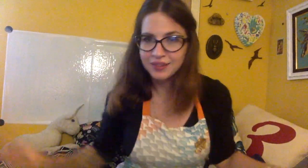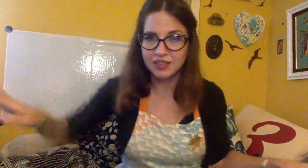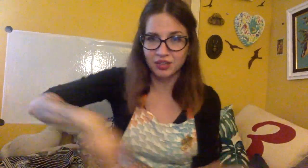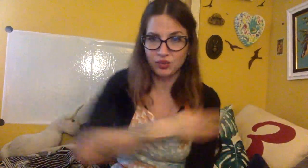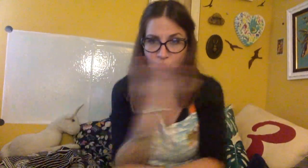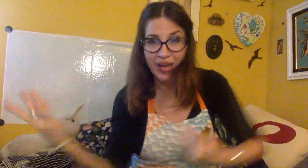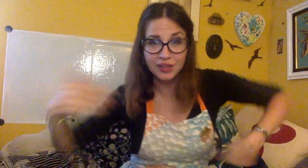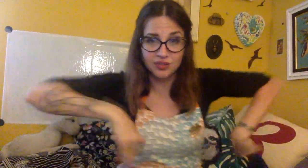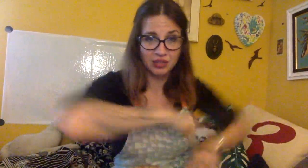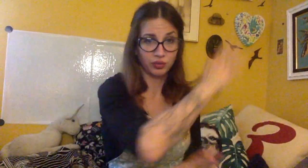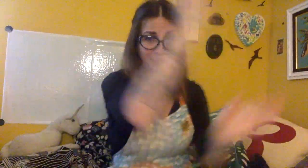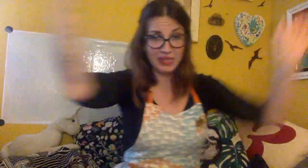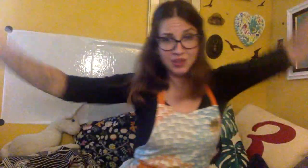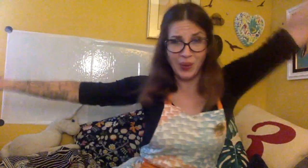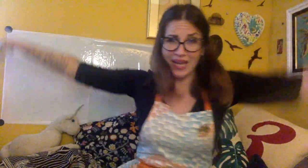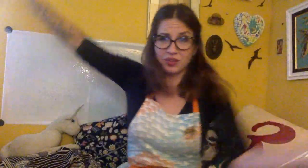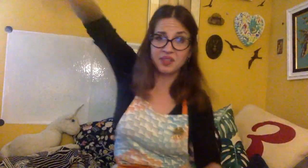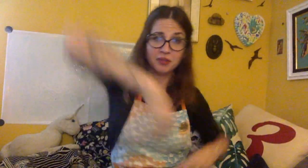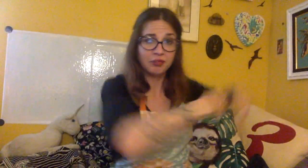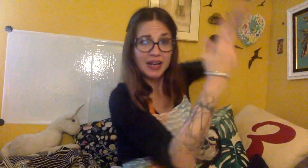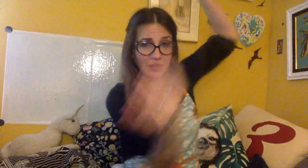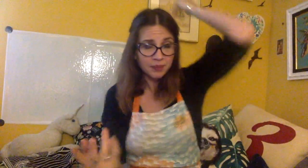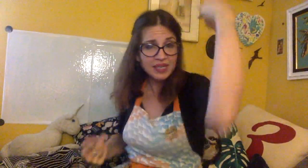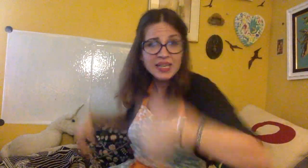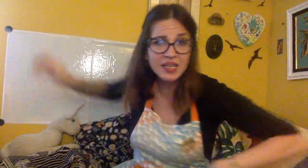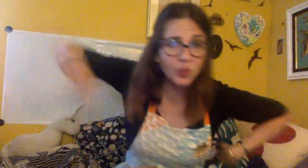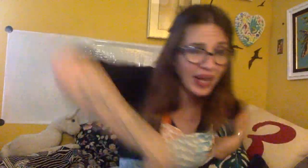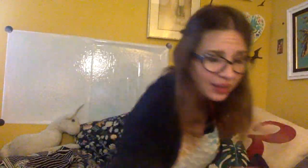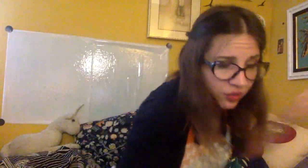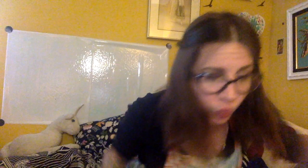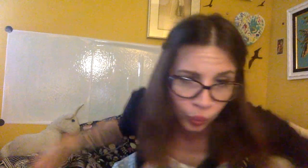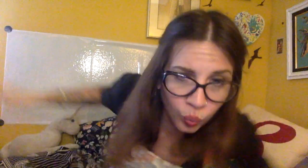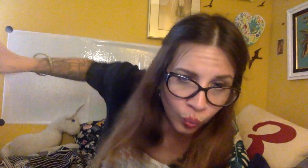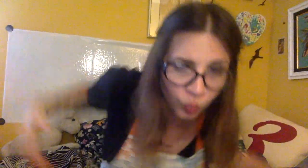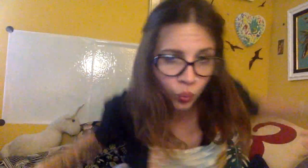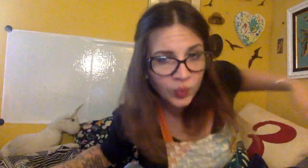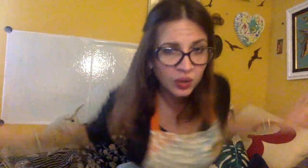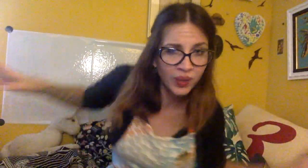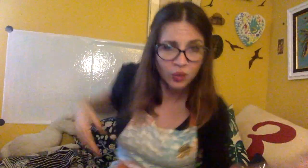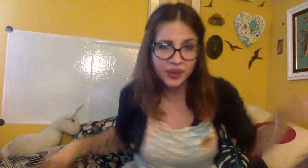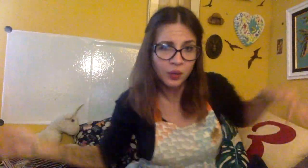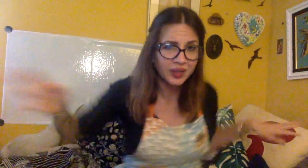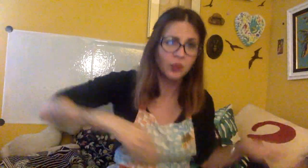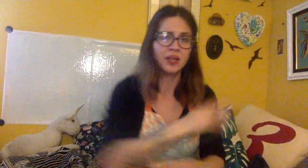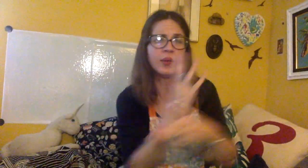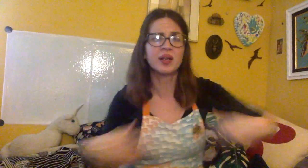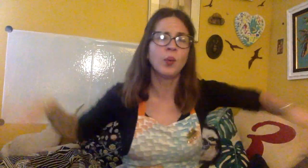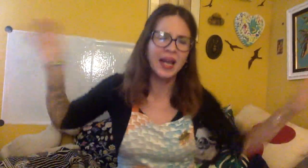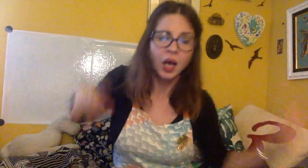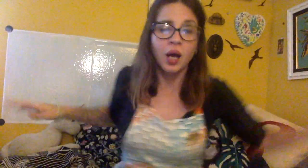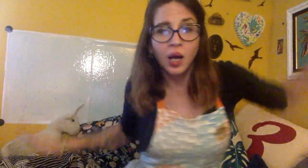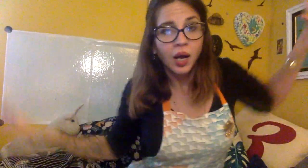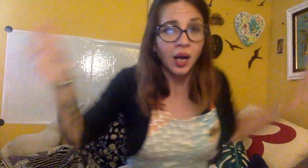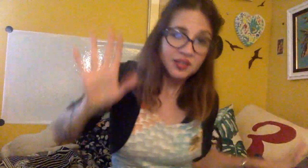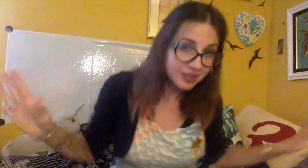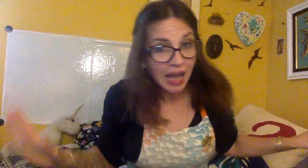Let's get all those waggles out. Those big waggles on Friday. Big waggles. Wiggle, wiggle, wiggle, wiggle, wiggle, wiggle, wag. Stop!